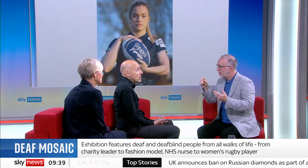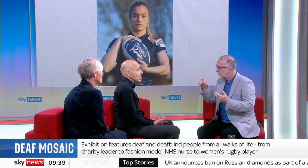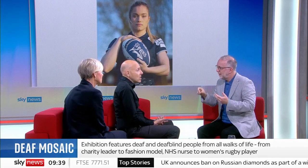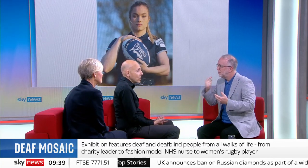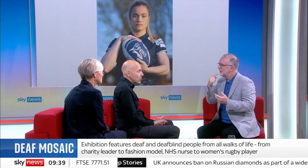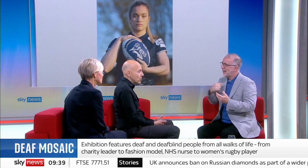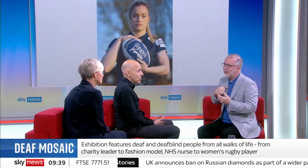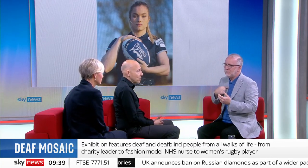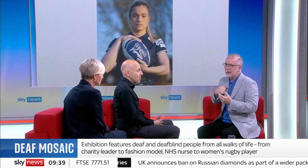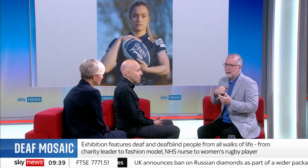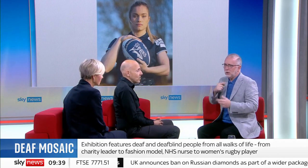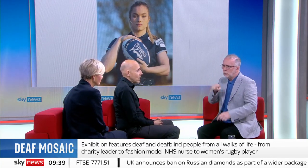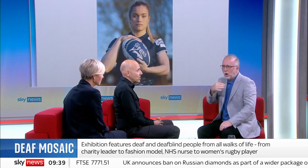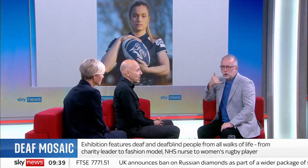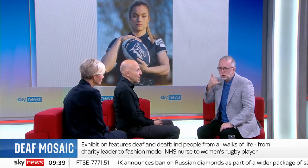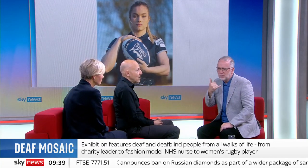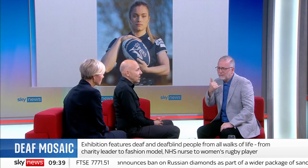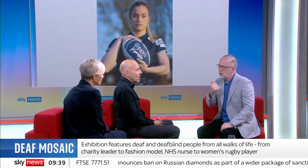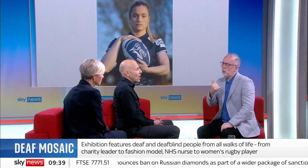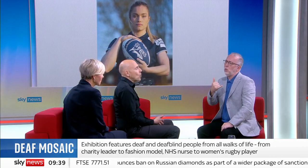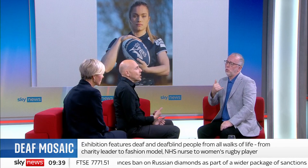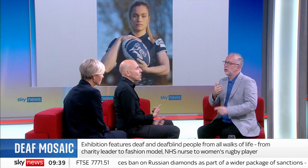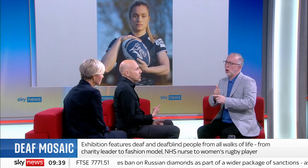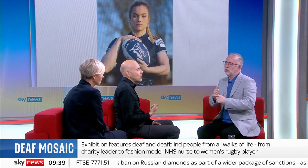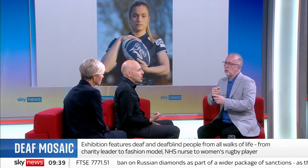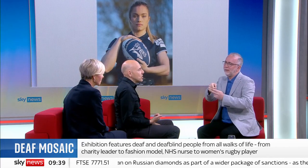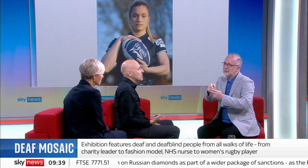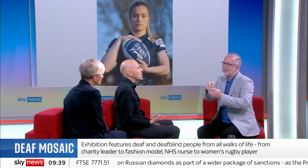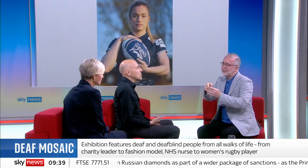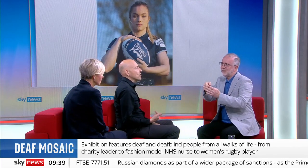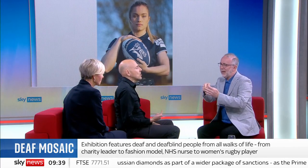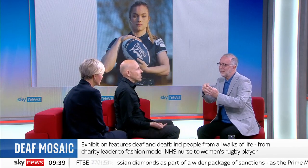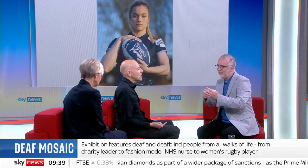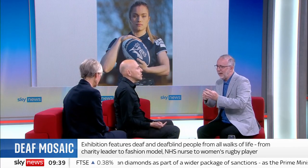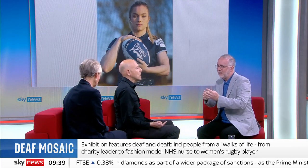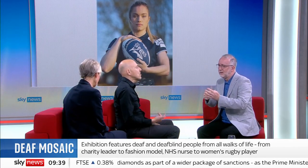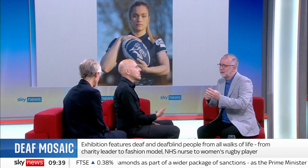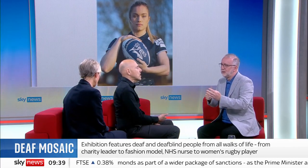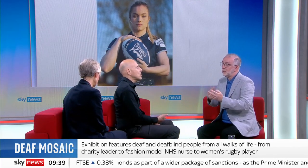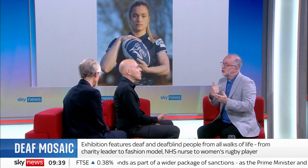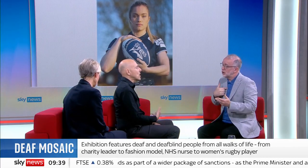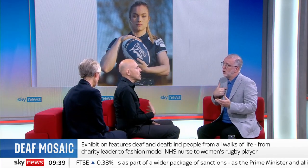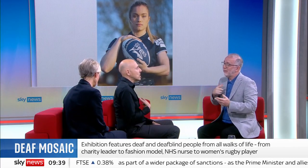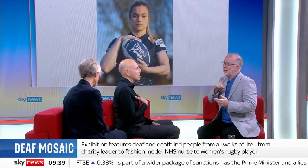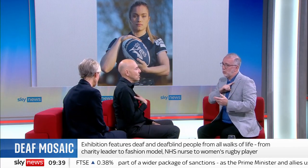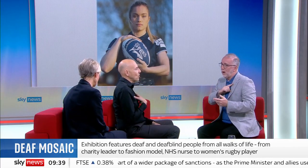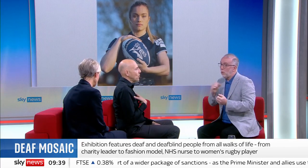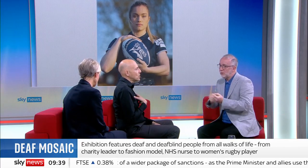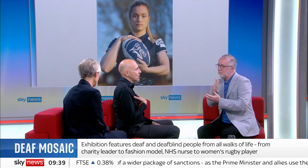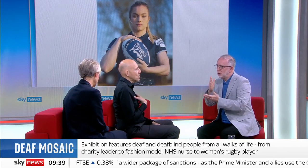things that I couldn't do, that actually all I knew was I couldn't use a phone, so I couldn't do that job, I couldn't do this job. And so I just thought about the